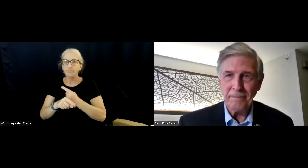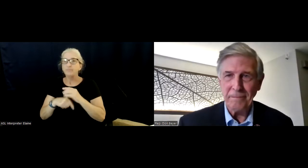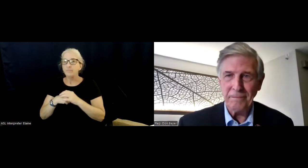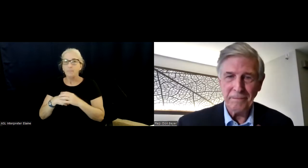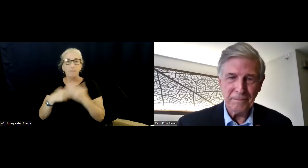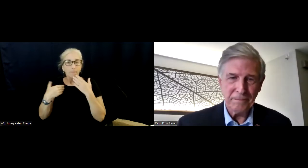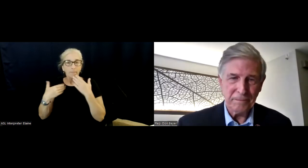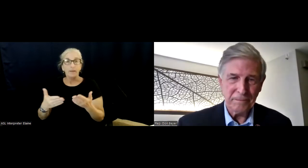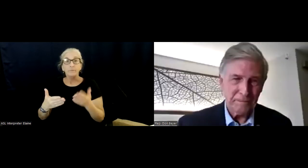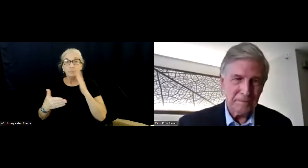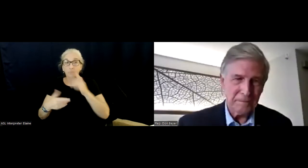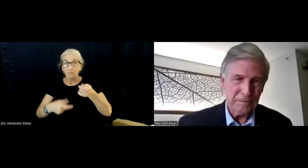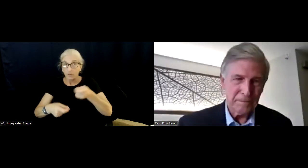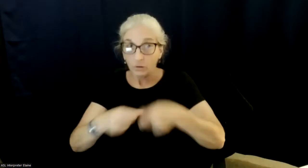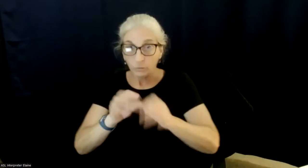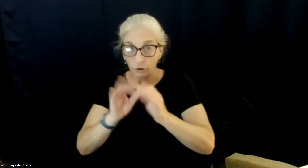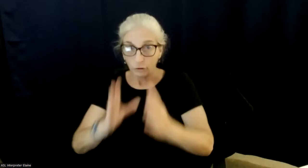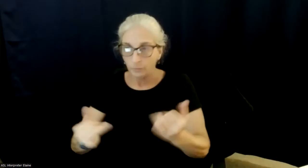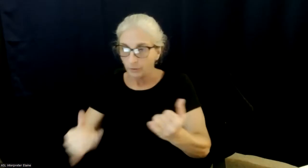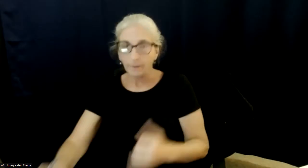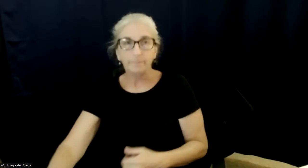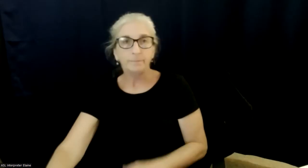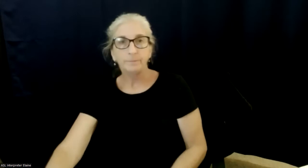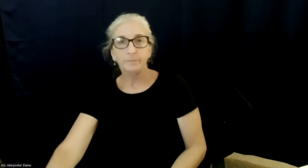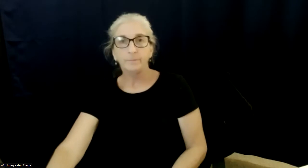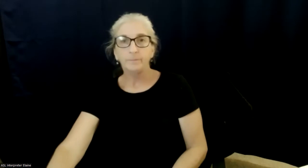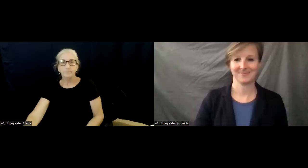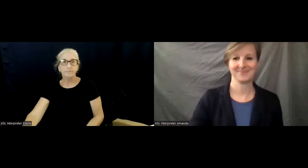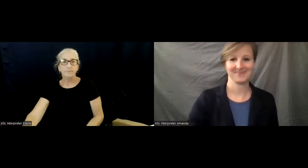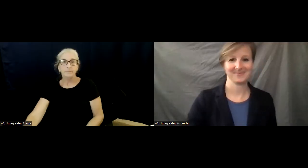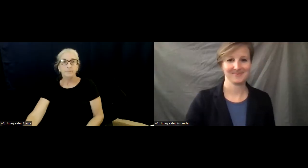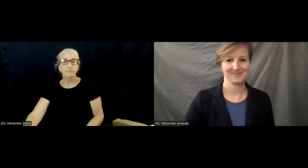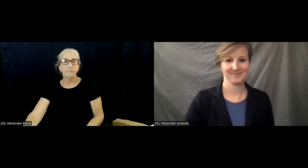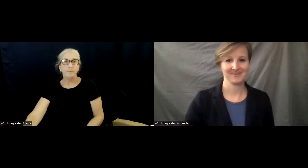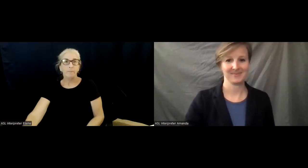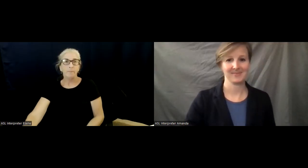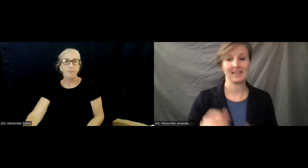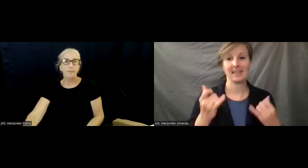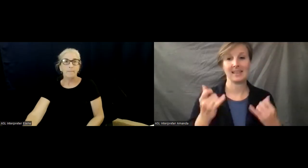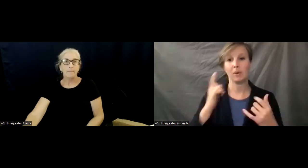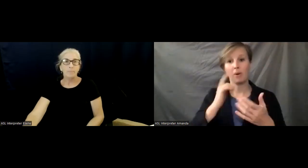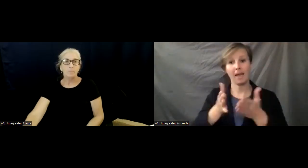you so much. And we'll ask the same question lastly of candidate Lipsman about disability and justice issues.